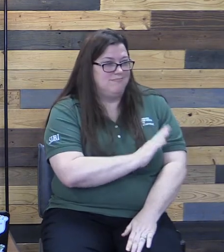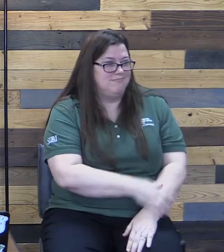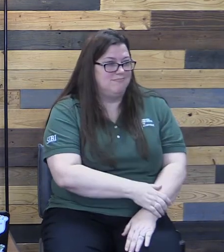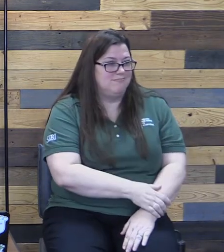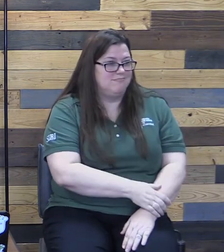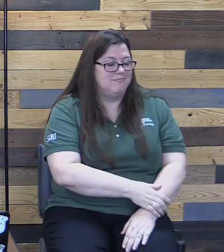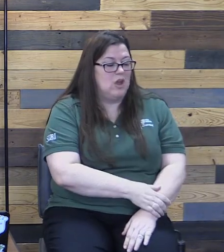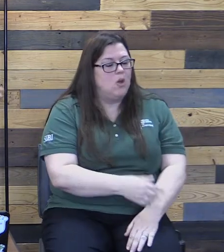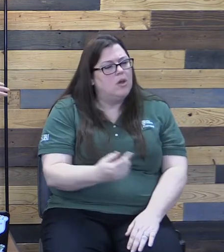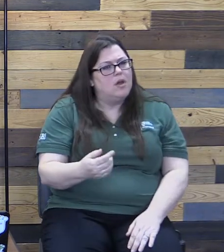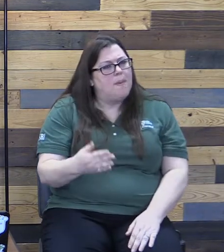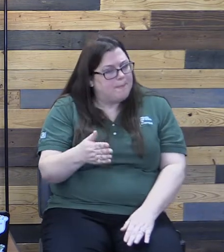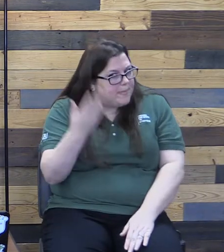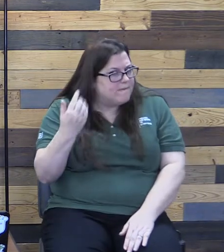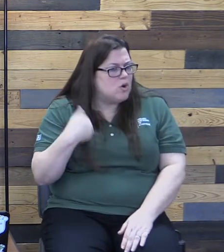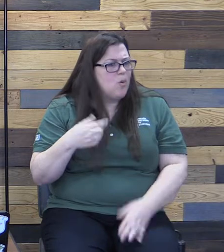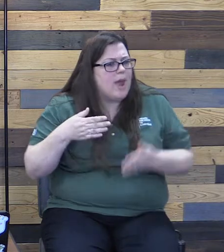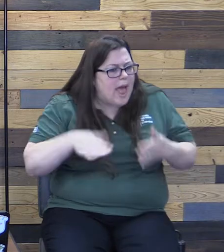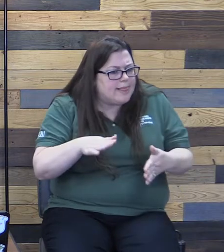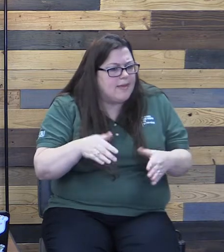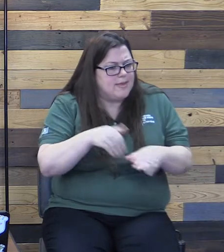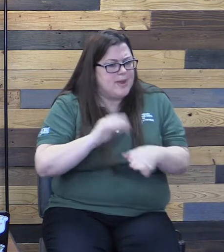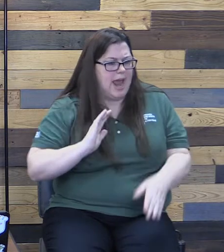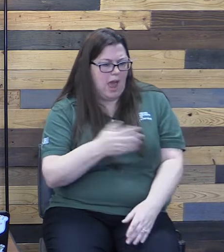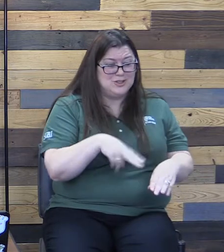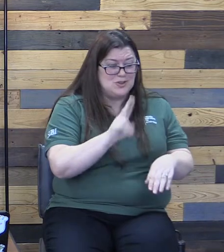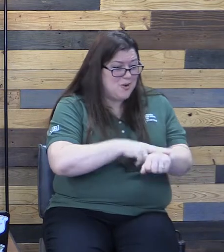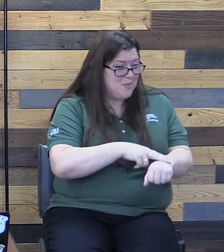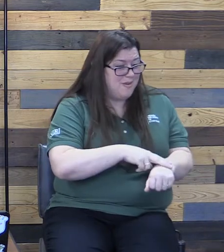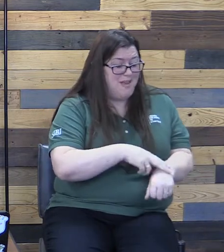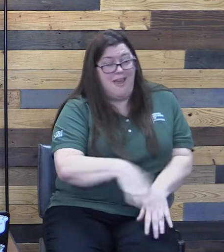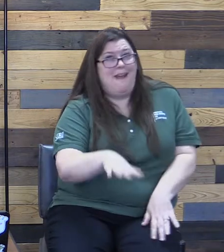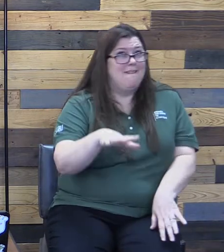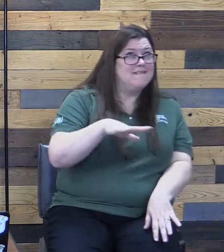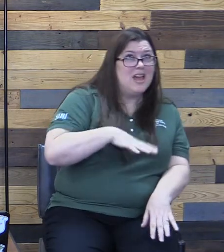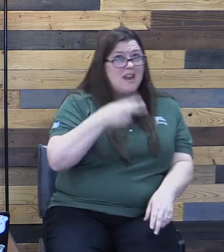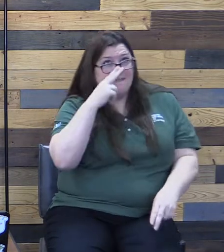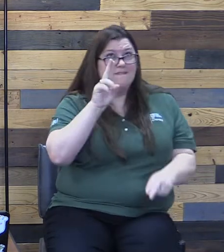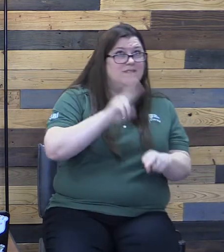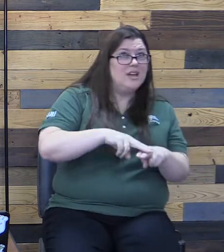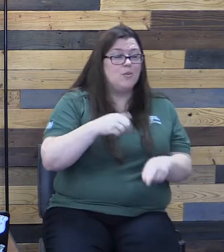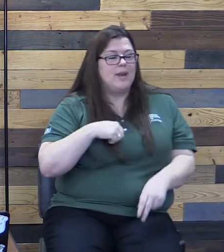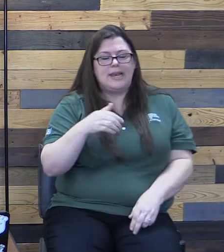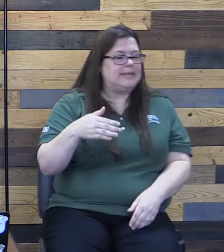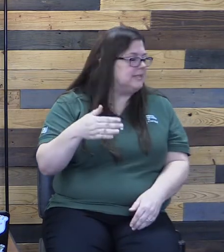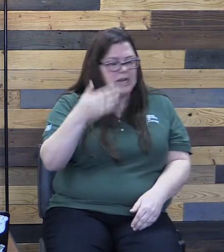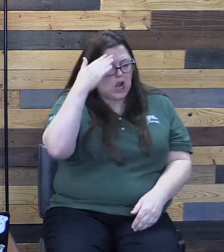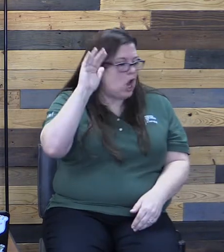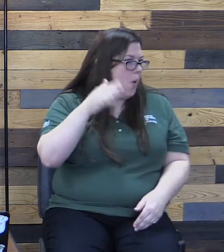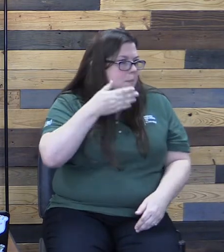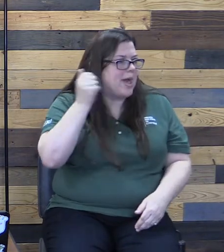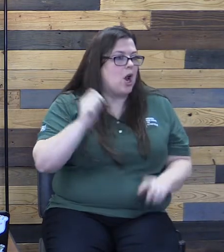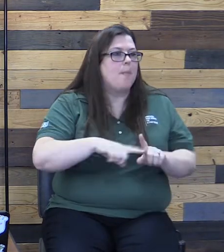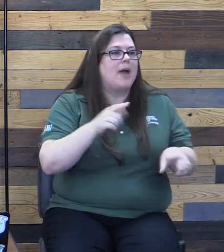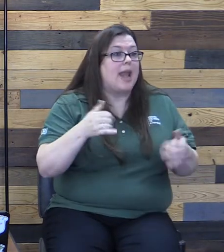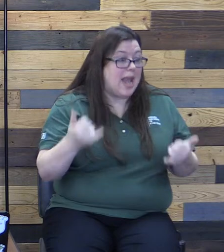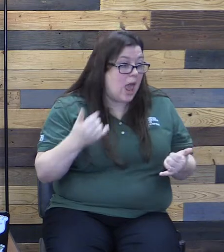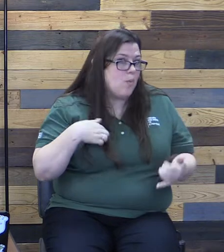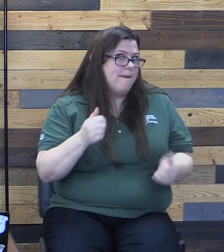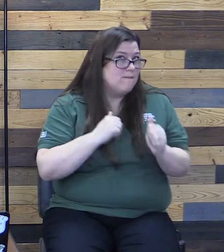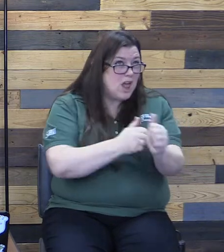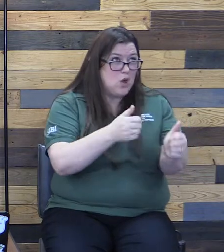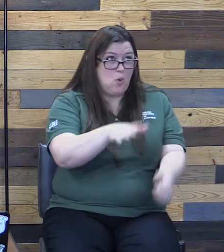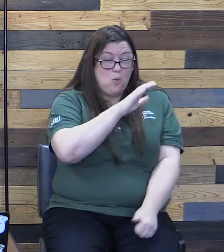We used to allow these things in our life, because it was the norm, that we didn't know any better. But now that we are following Christ,